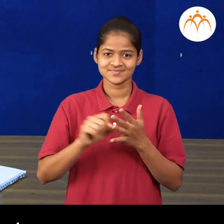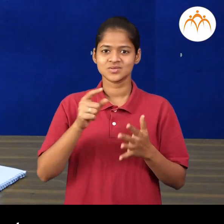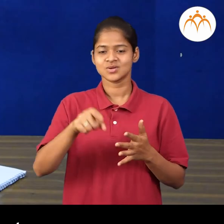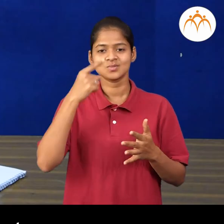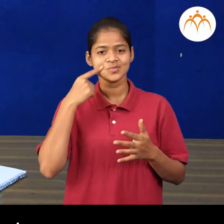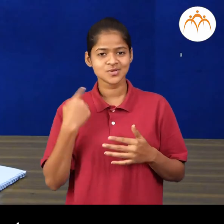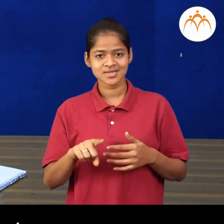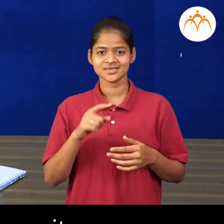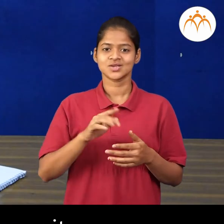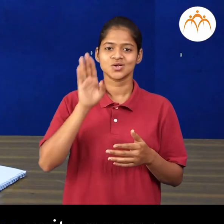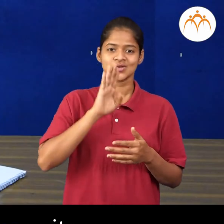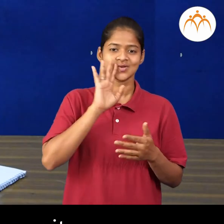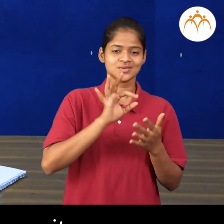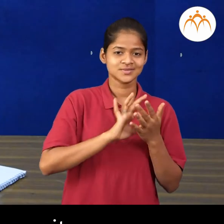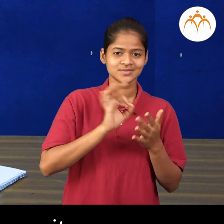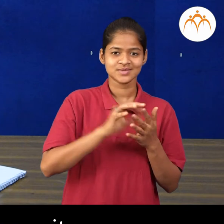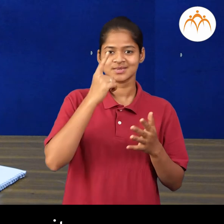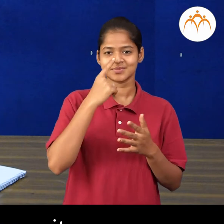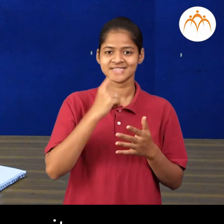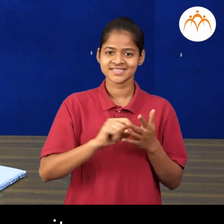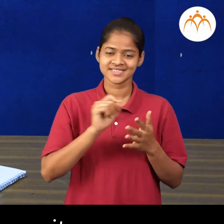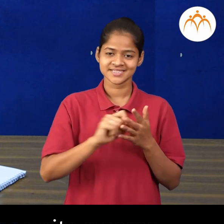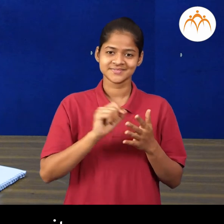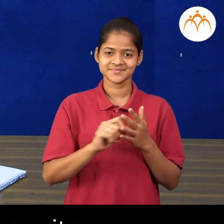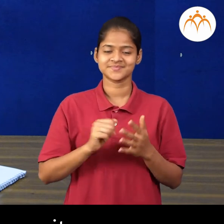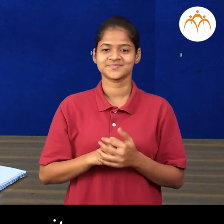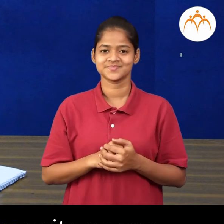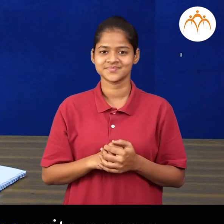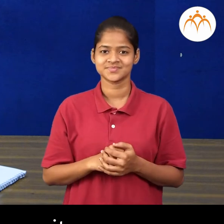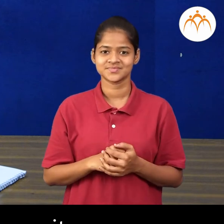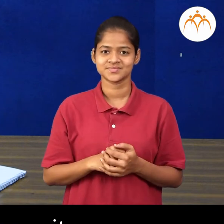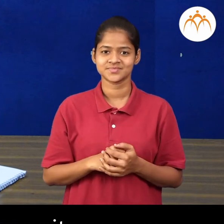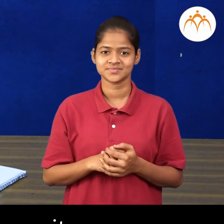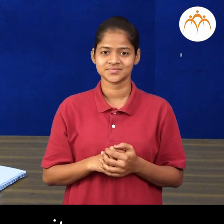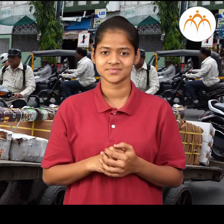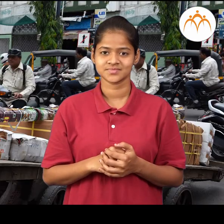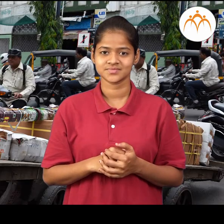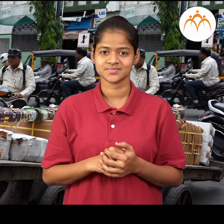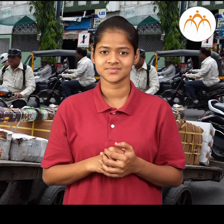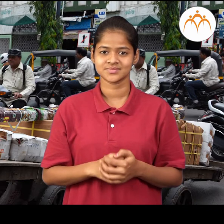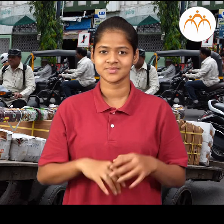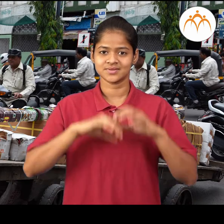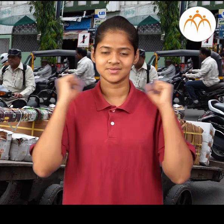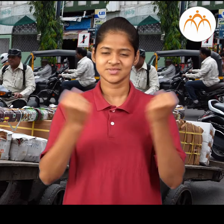poetess, poets and poetesses write poems. Laborer,